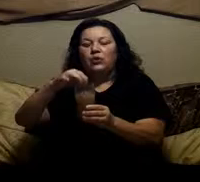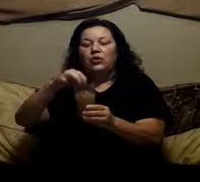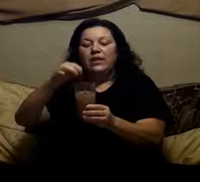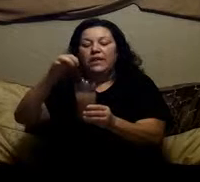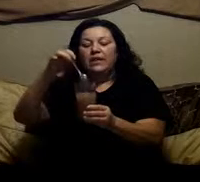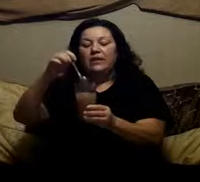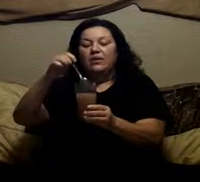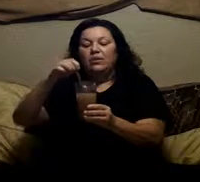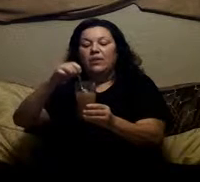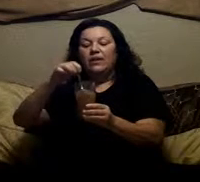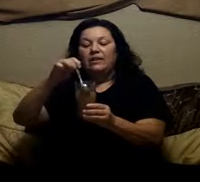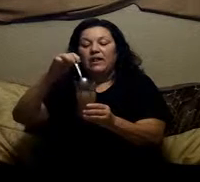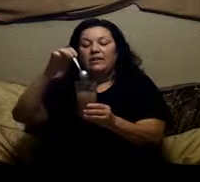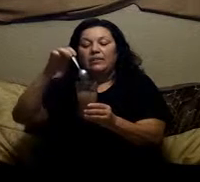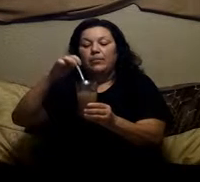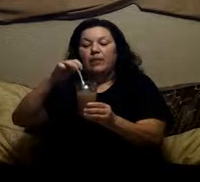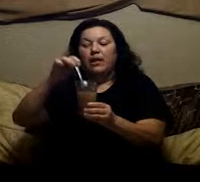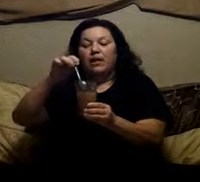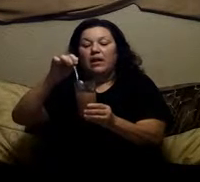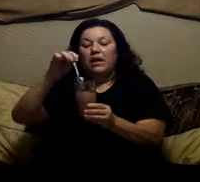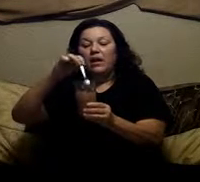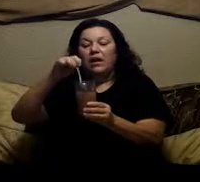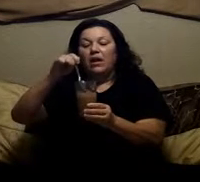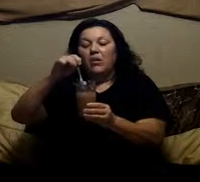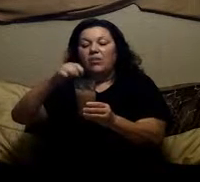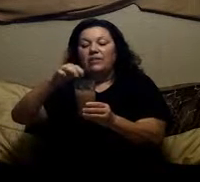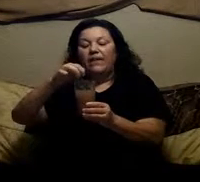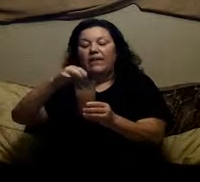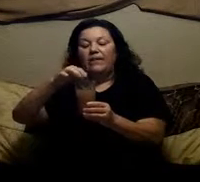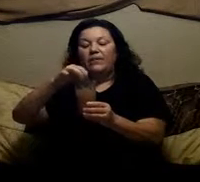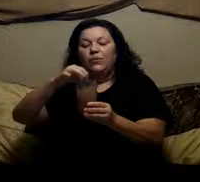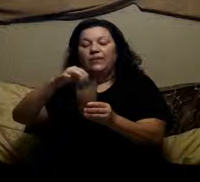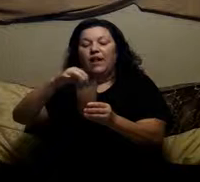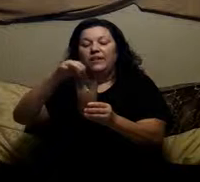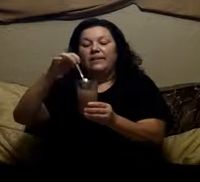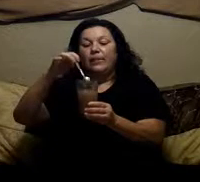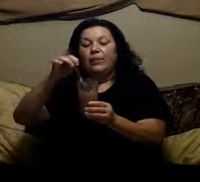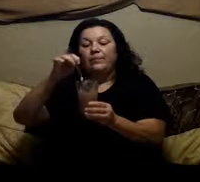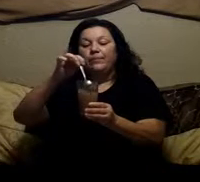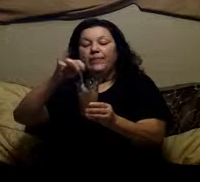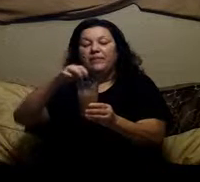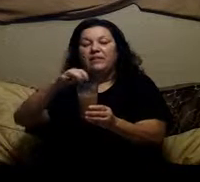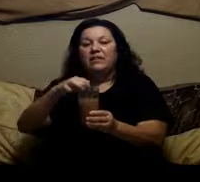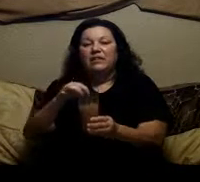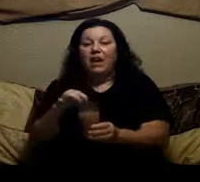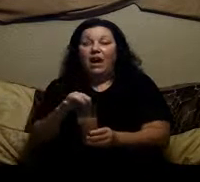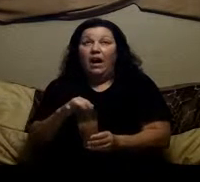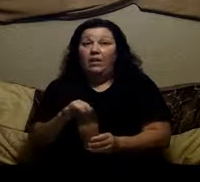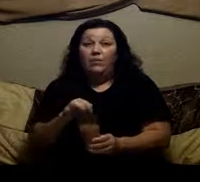want to drink it when it's gotten to the point Where it's gotten up where it's gotten to that point because it's I don't know